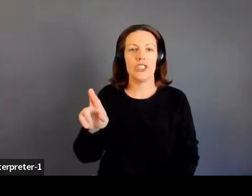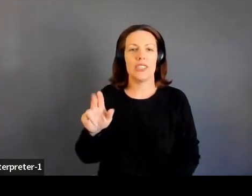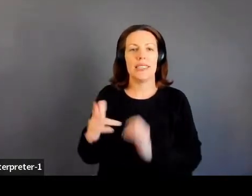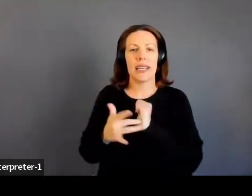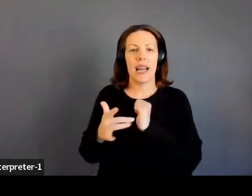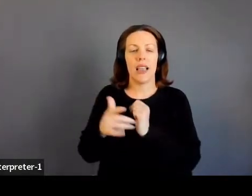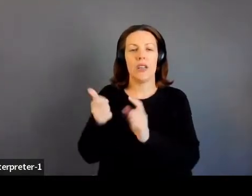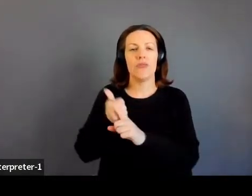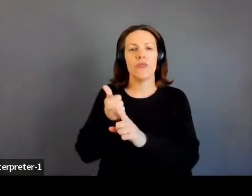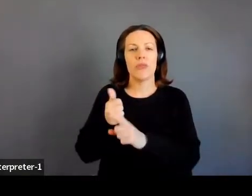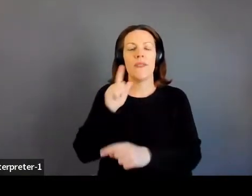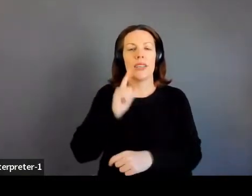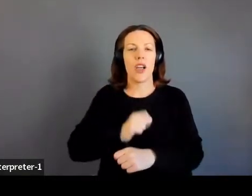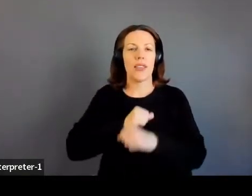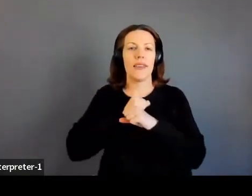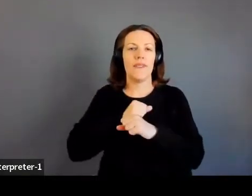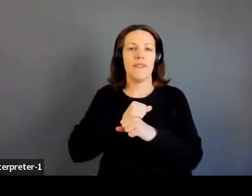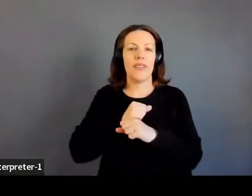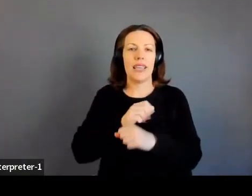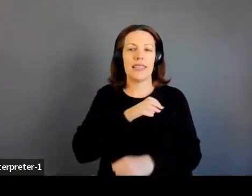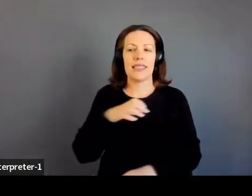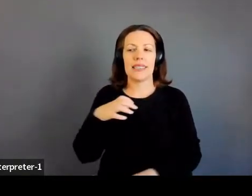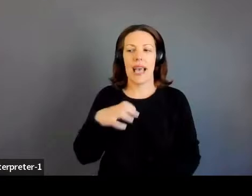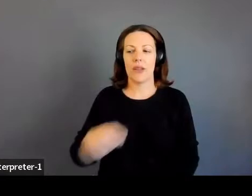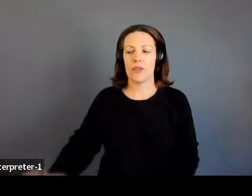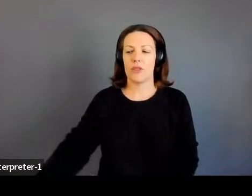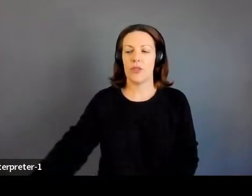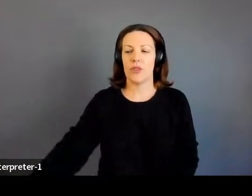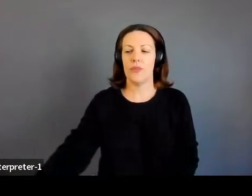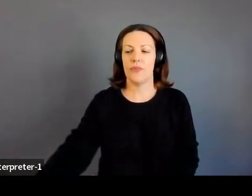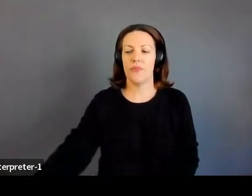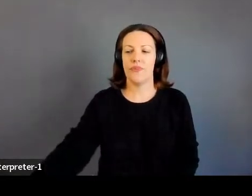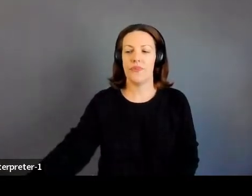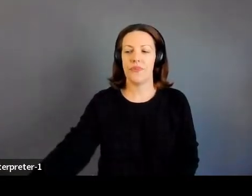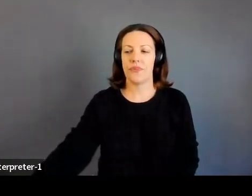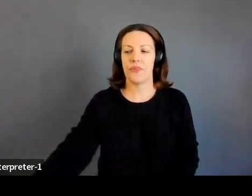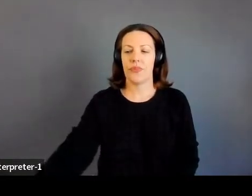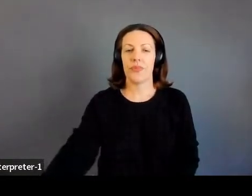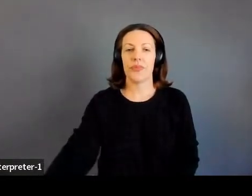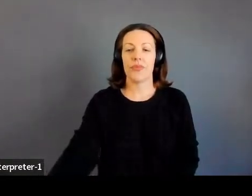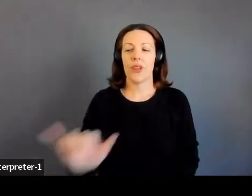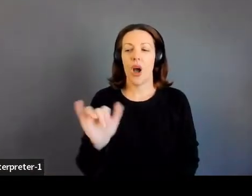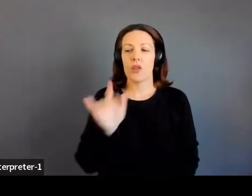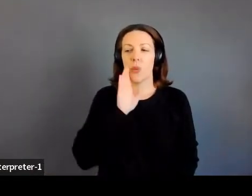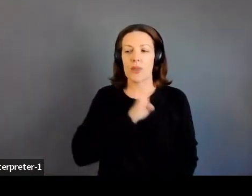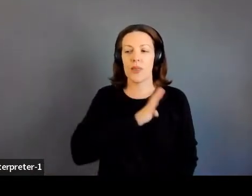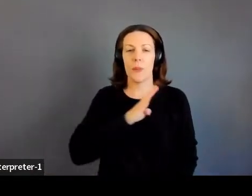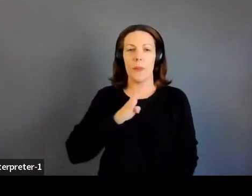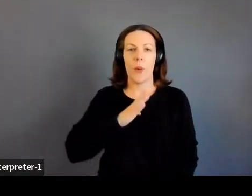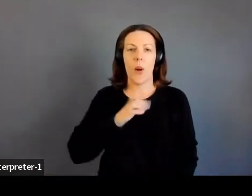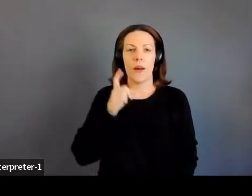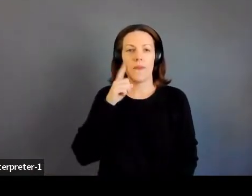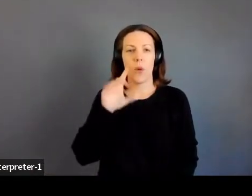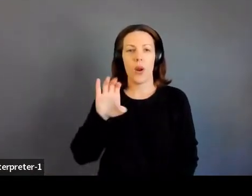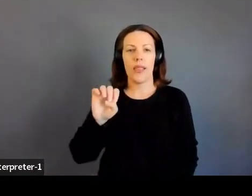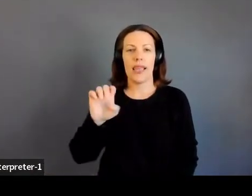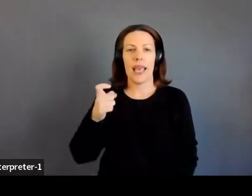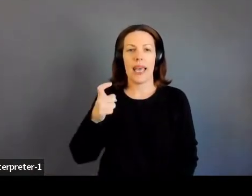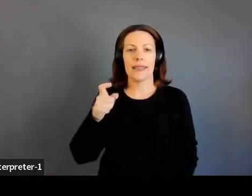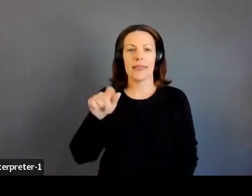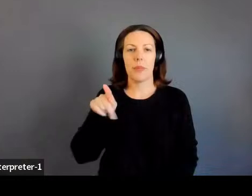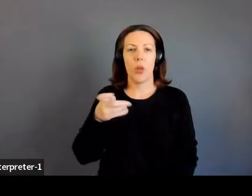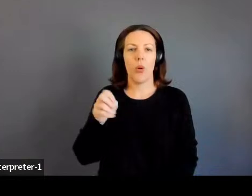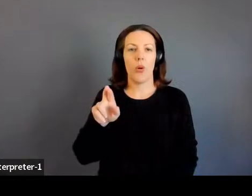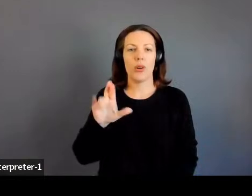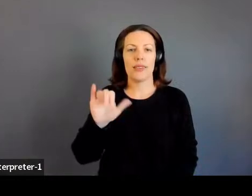Defense Council for the Truman National Security Project and served on the Board of Directors for the Explorers Club, whose